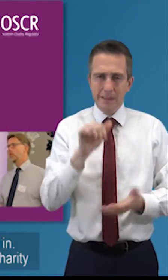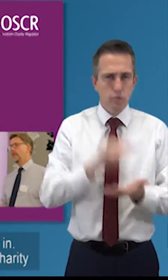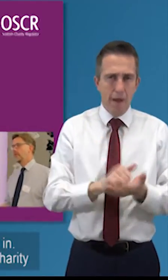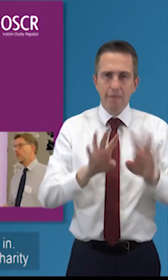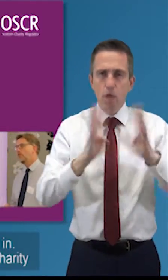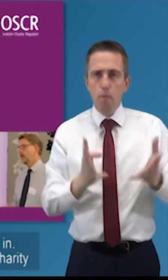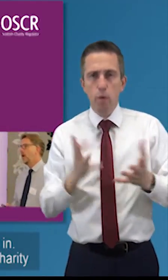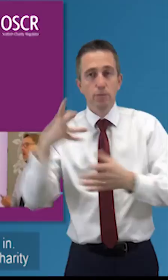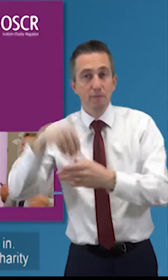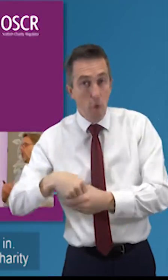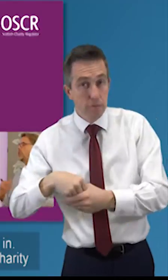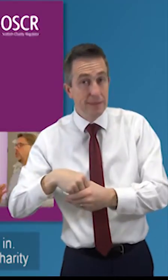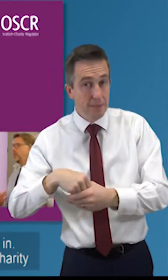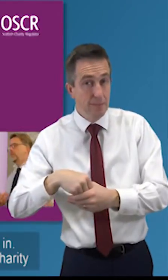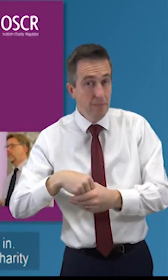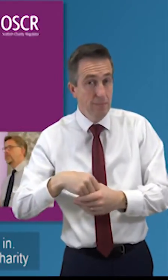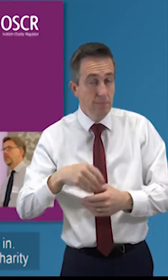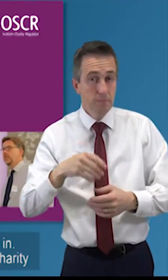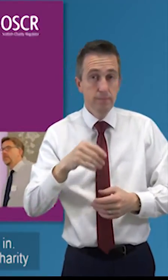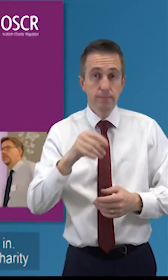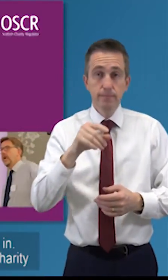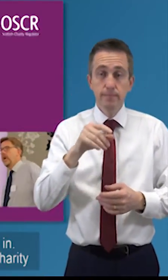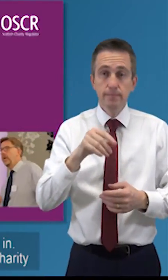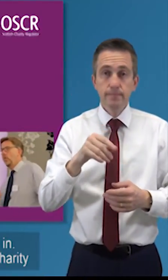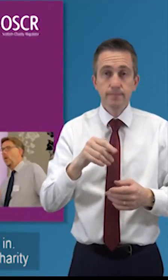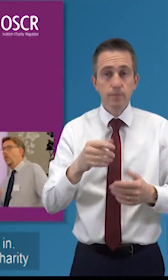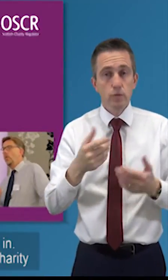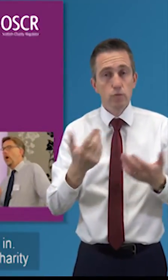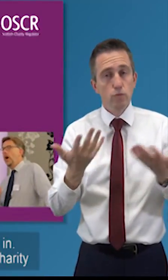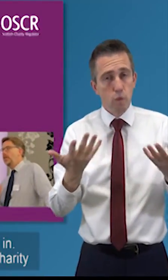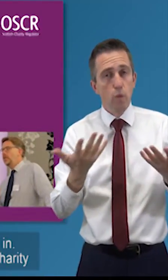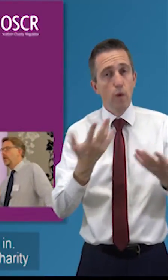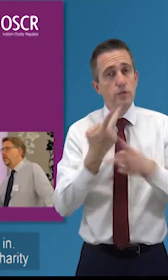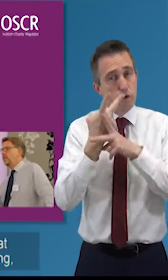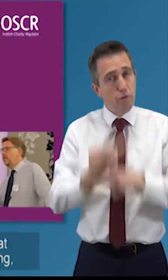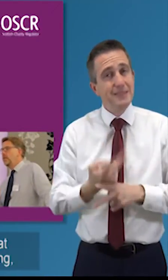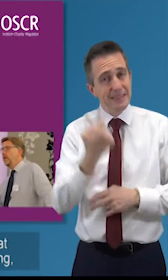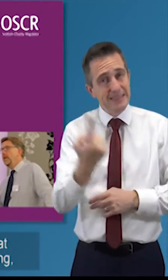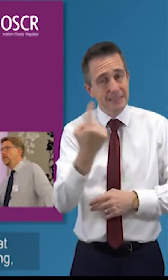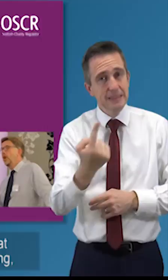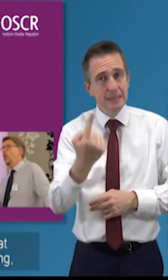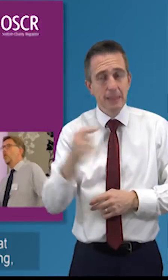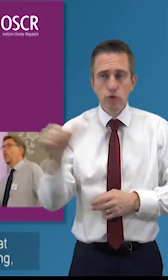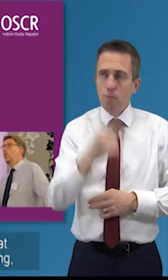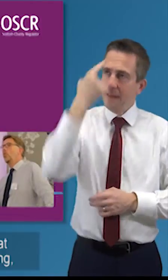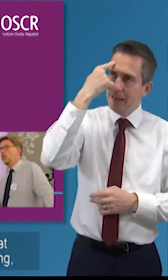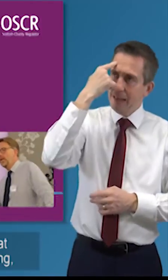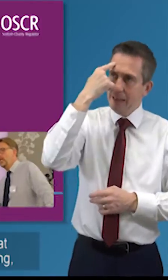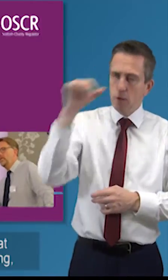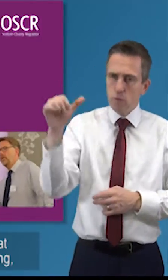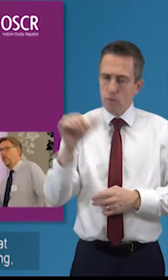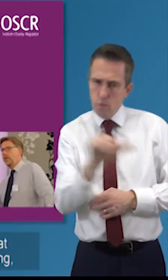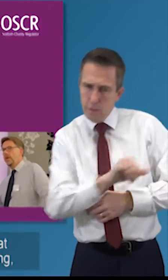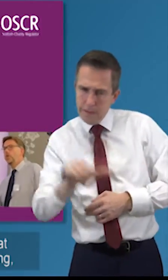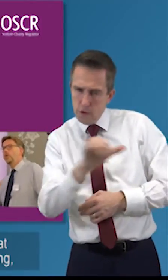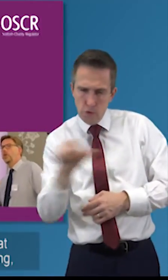for the board to be involved in the question you should be asking yourself is uh you as a charity trustee is what do i